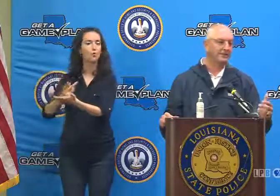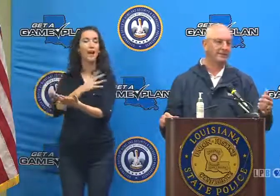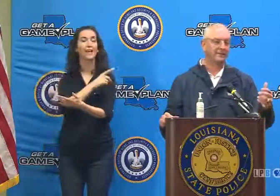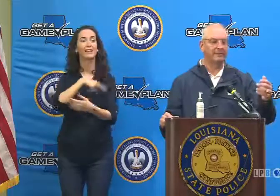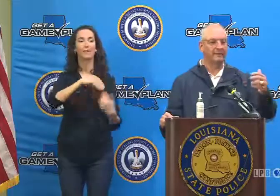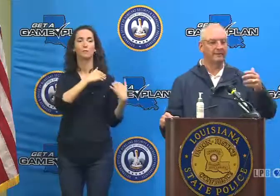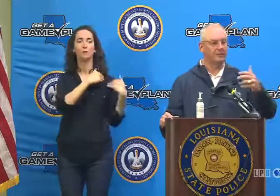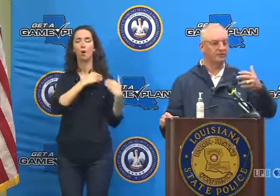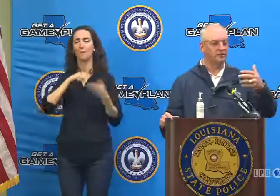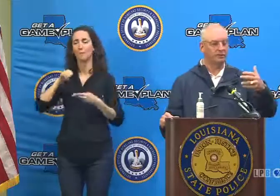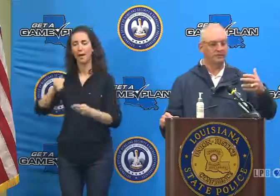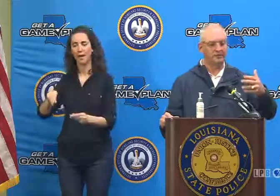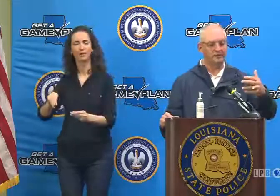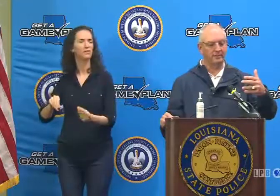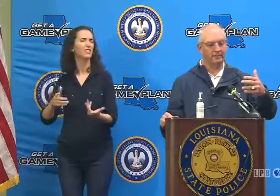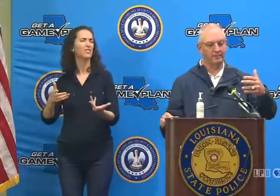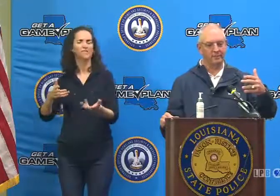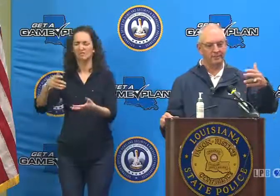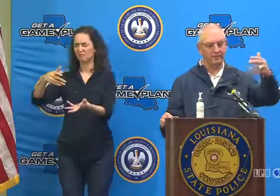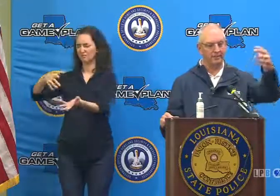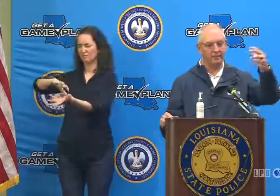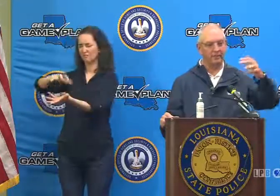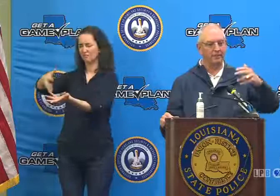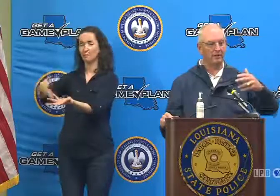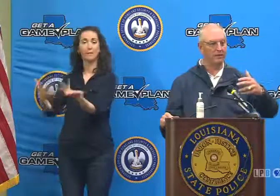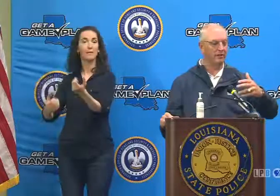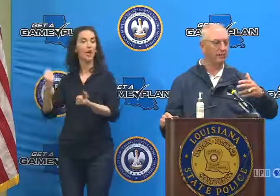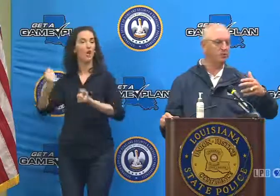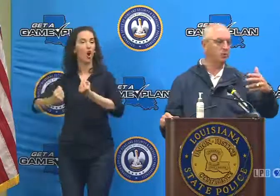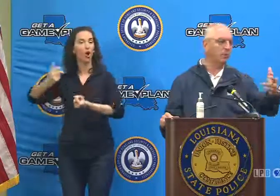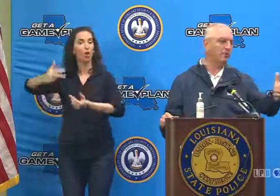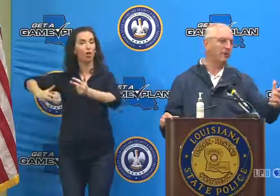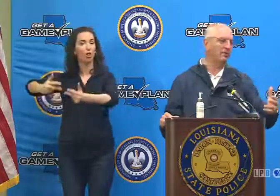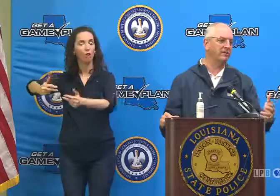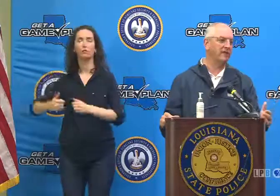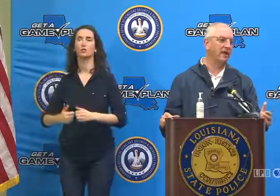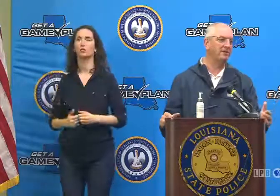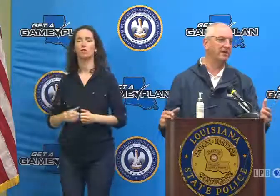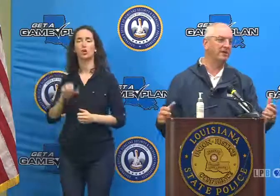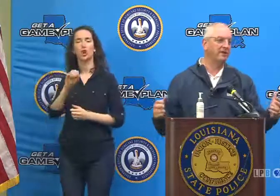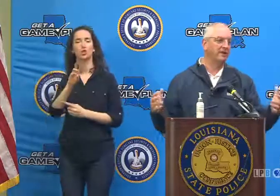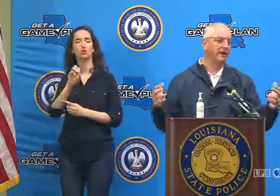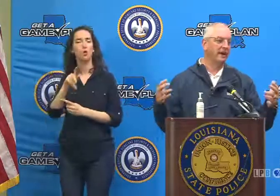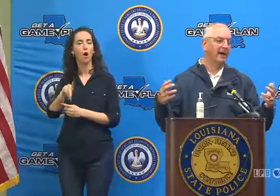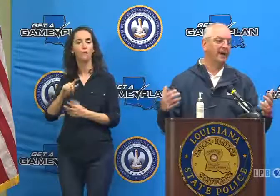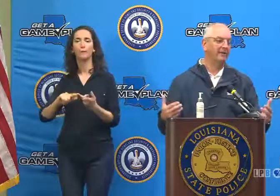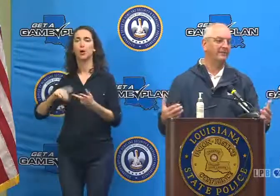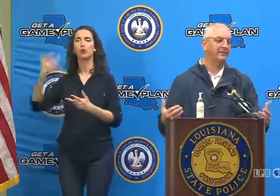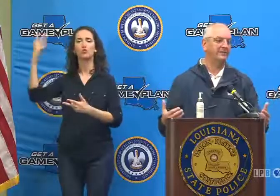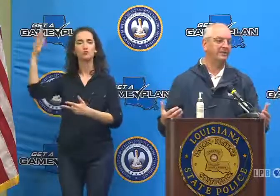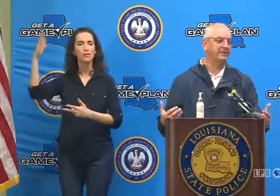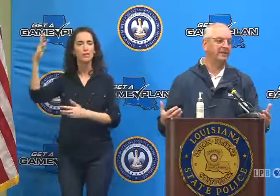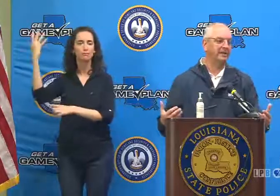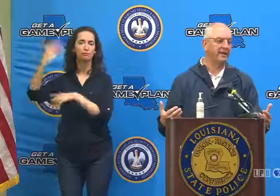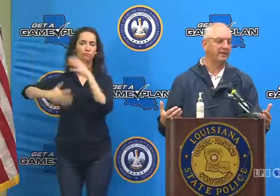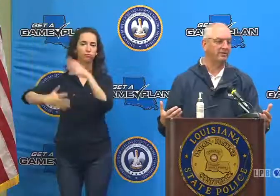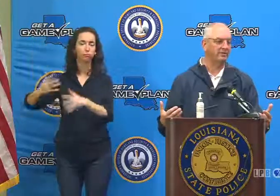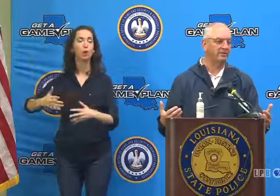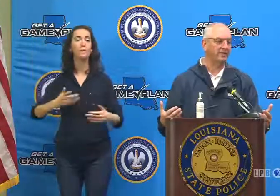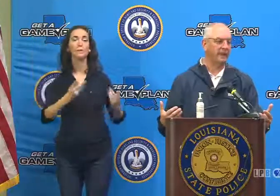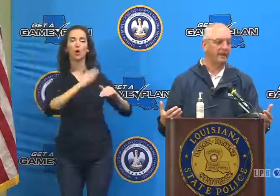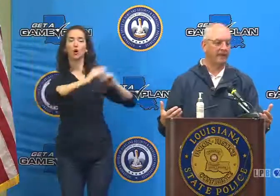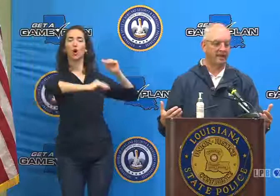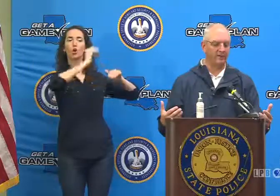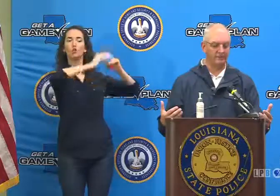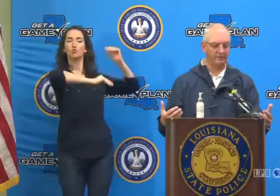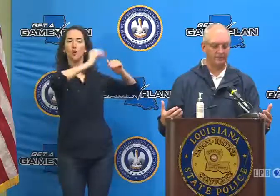trees, can be construction and demolition debris, it could be swamp grass, you name it, out of ditches and canals